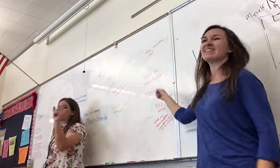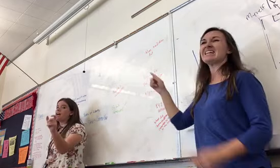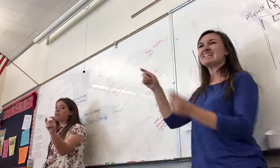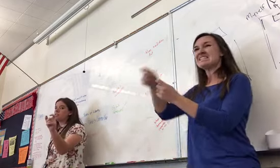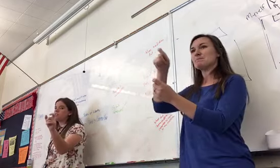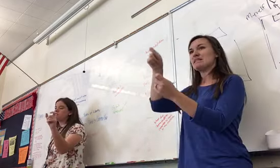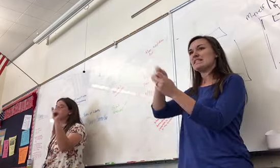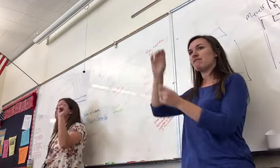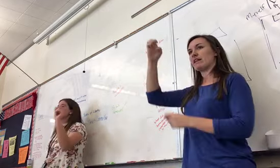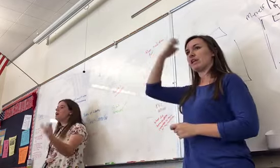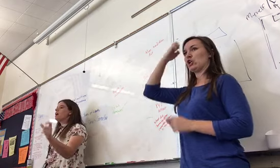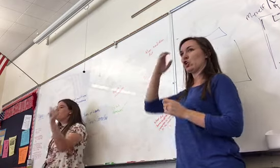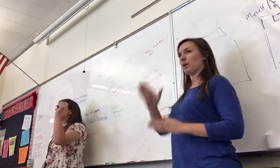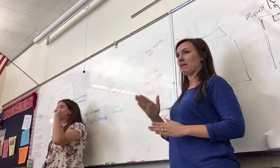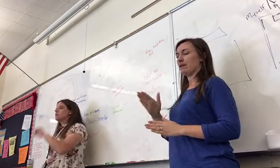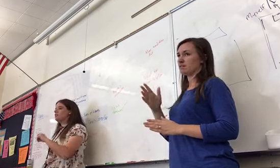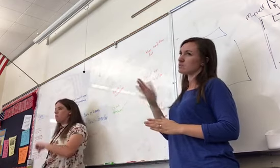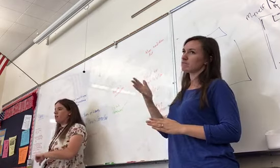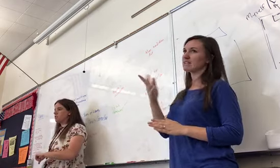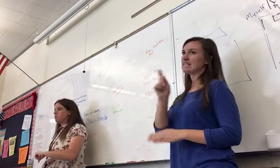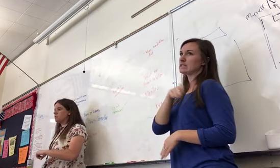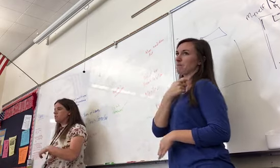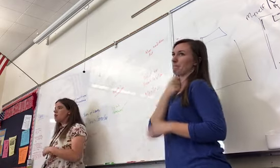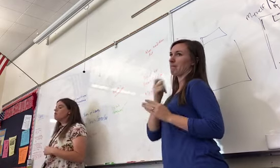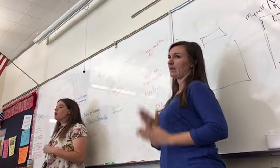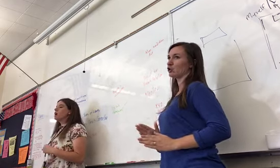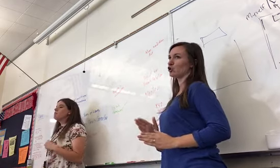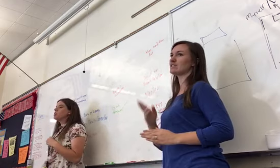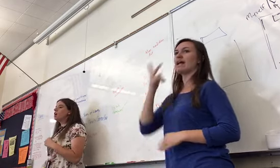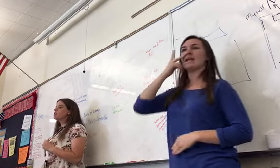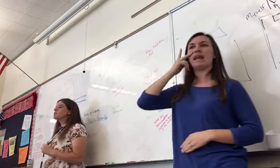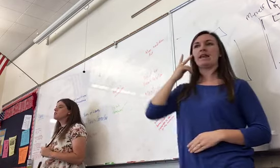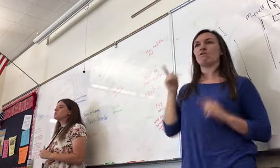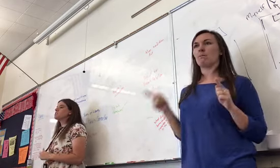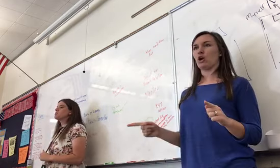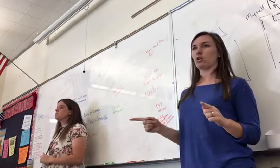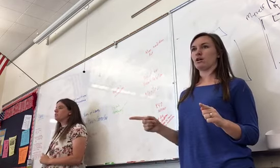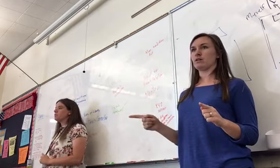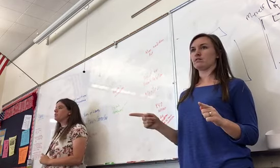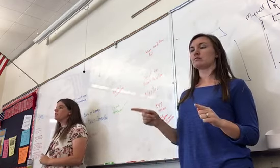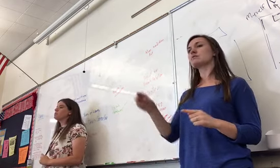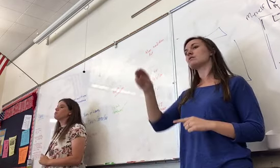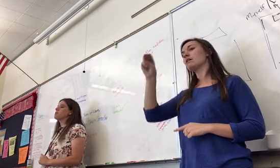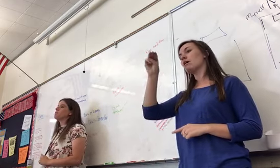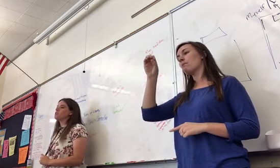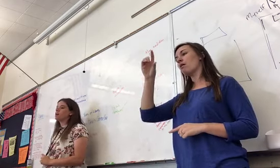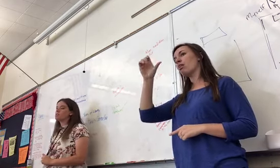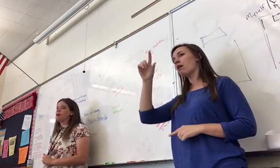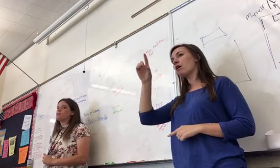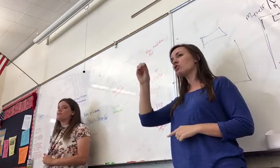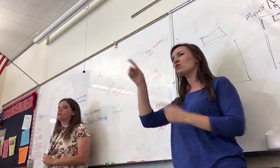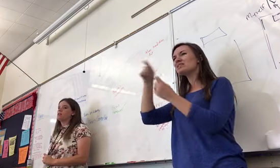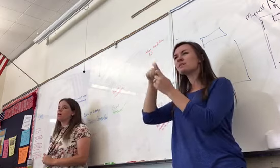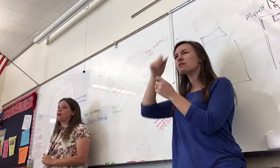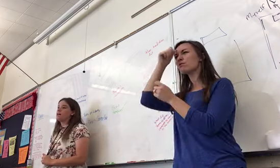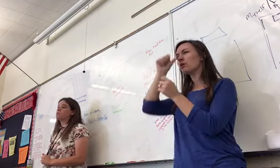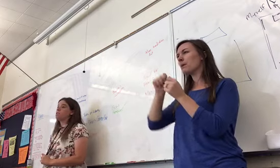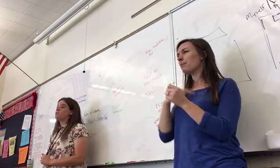Spaniards. Spaniards and Native Americans. Mulatto is going to be specifically through, remember we talked about how slave